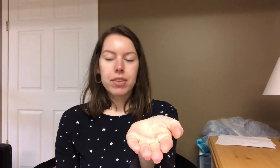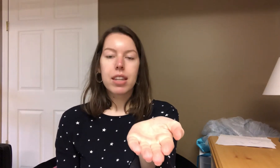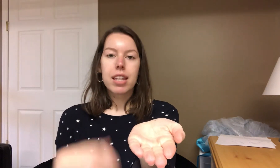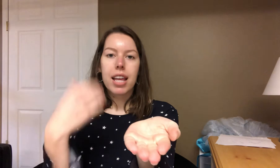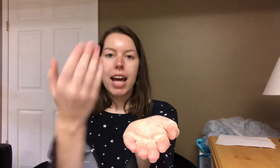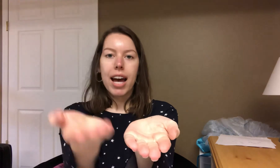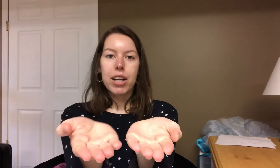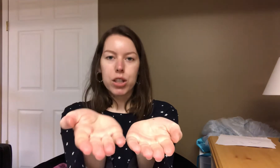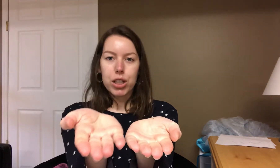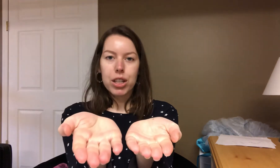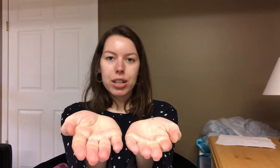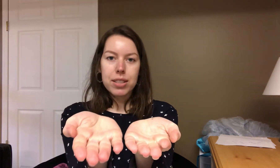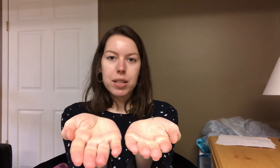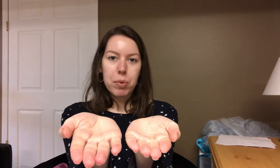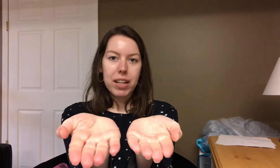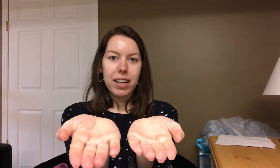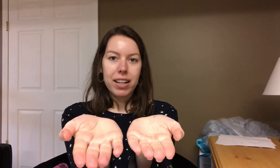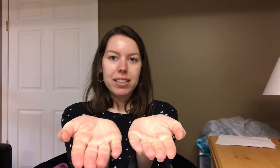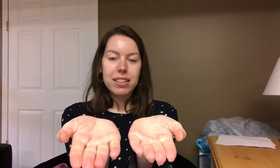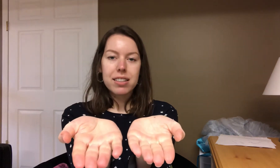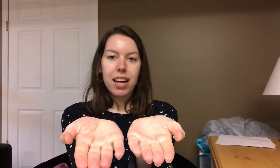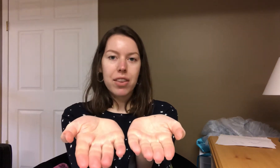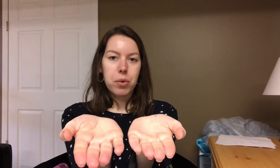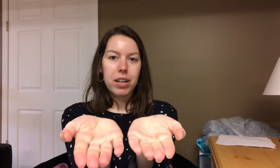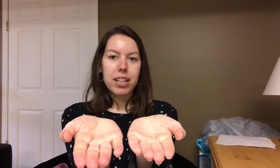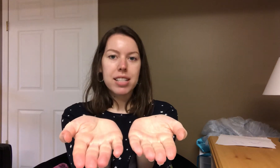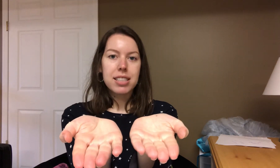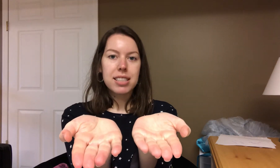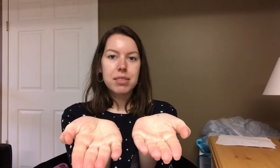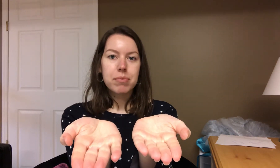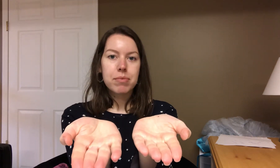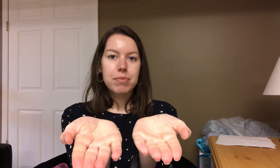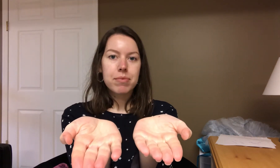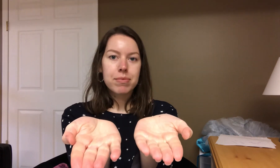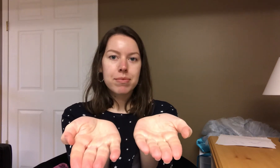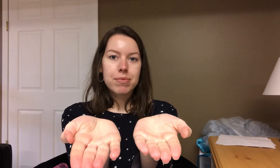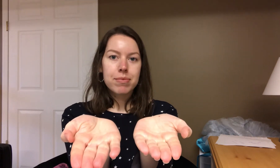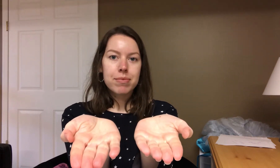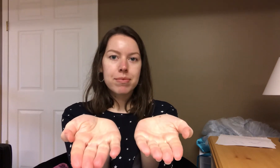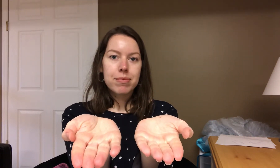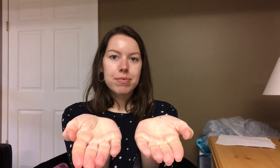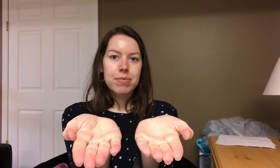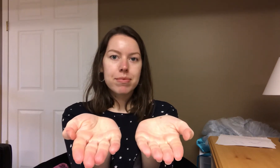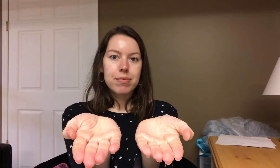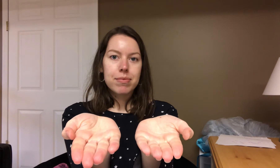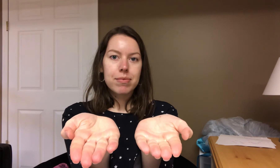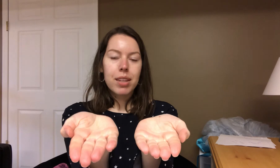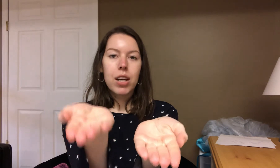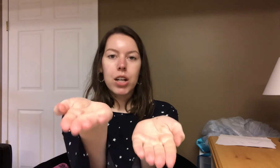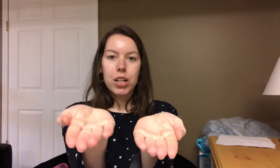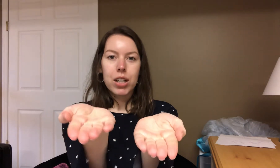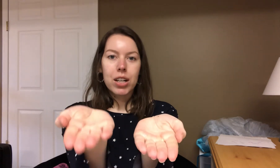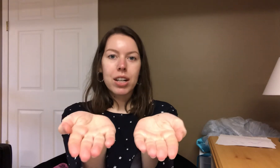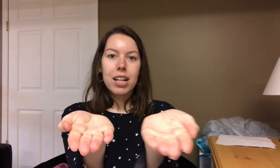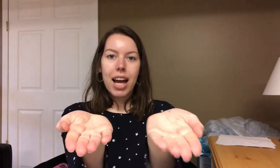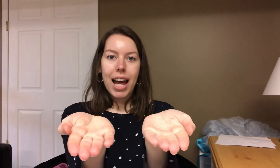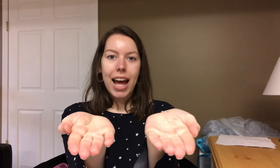Add ur to the beginning and the word is ur. Ag.